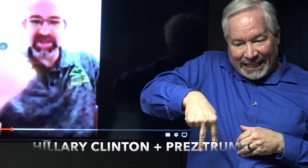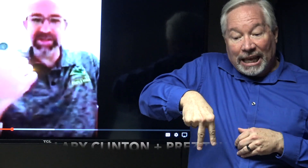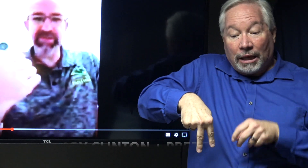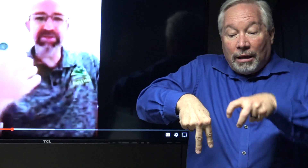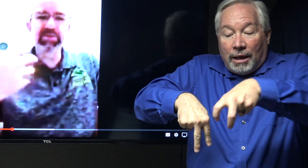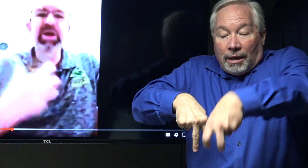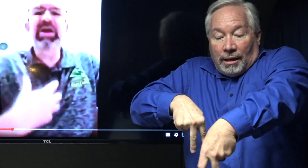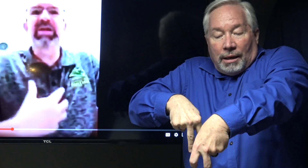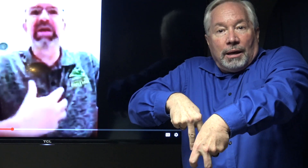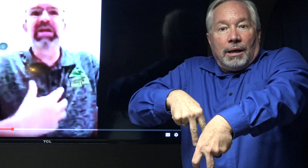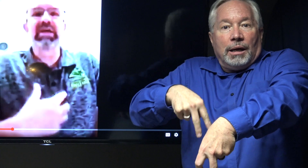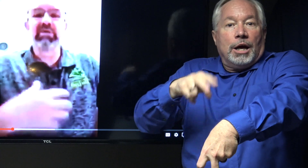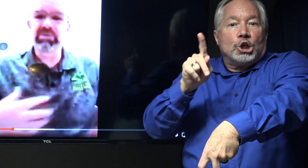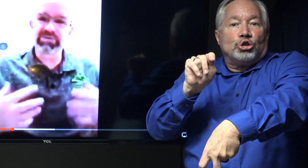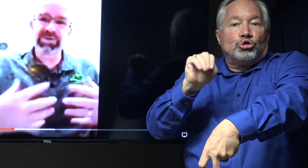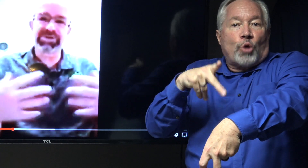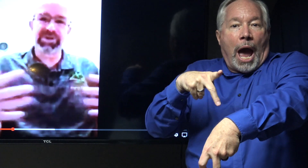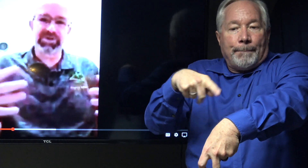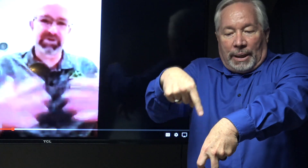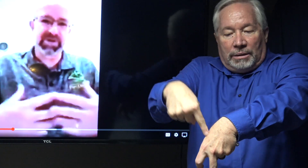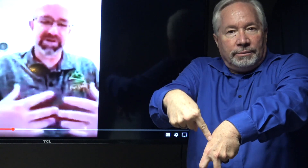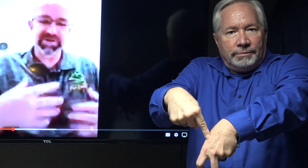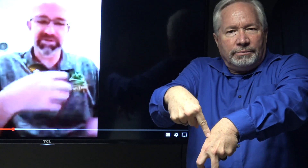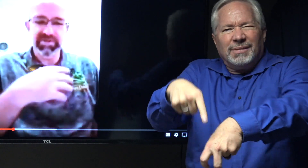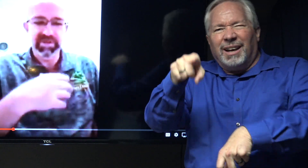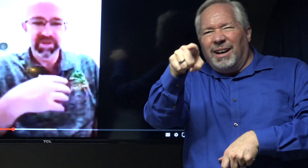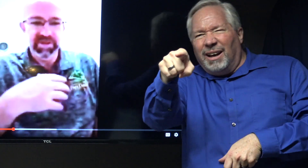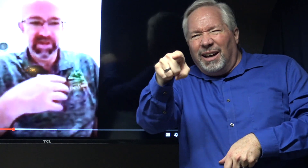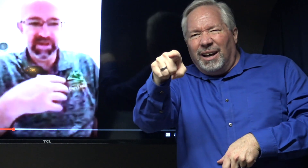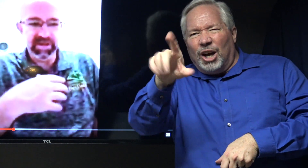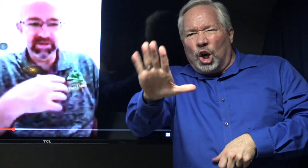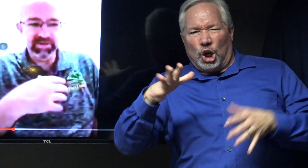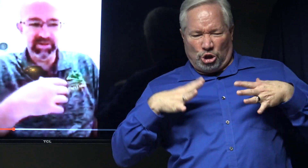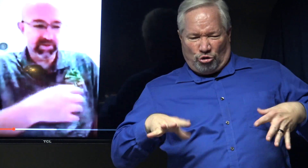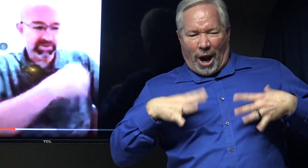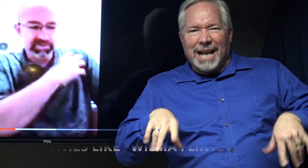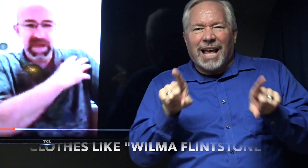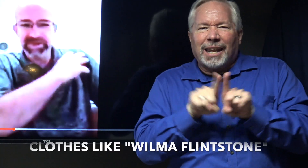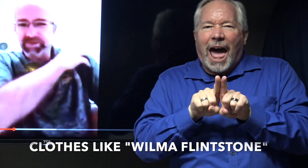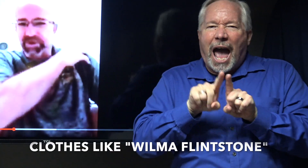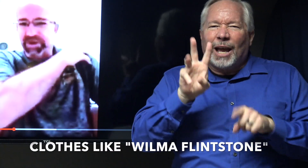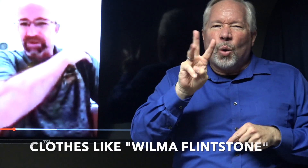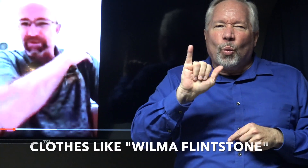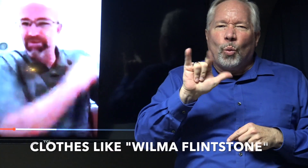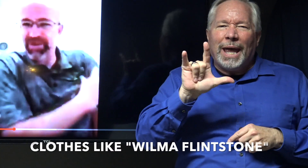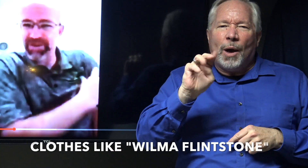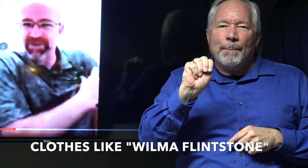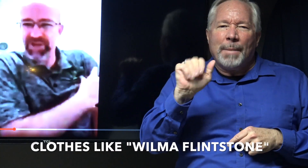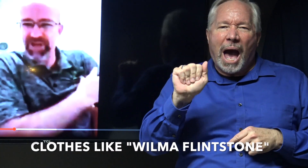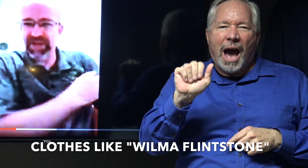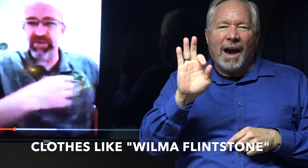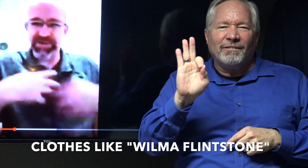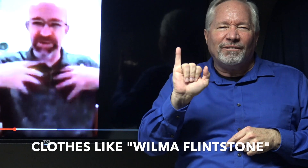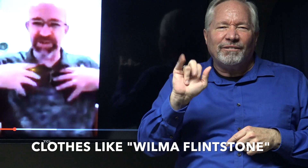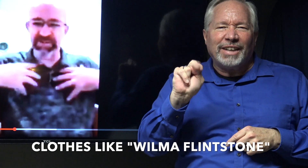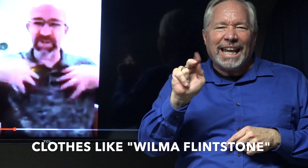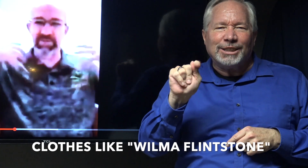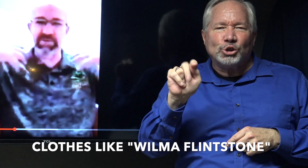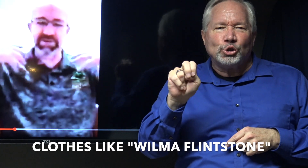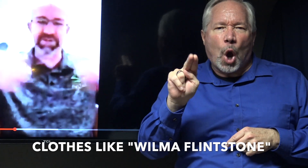And she was wearing, like, a Wilma Flintstone dress. There were patches that had not been finished yet. It wasn't seamed up.